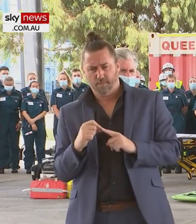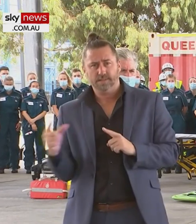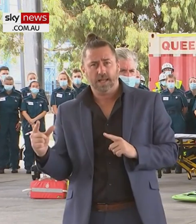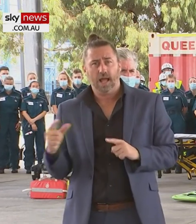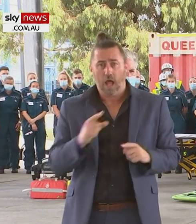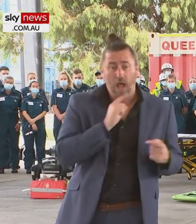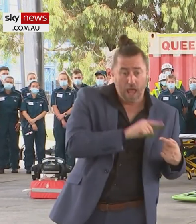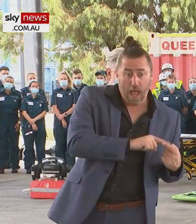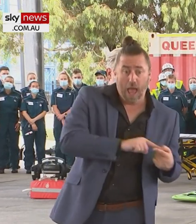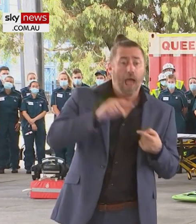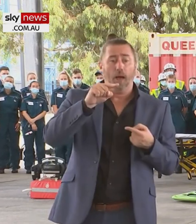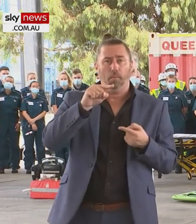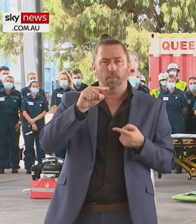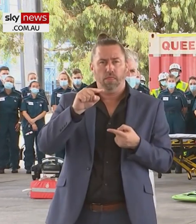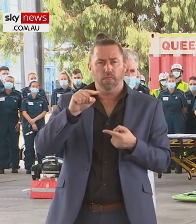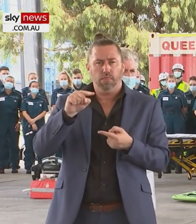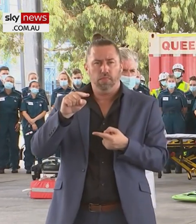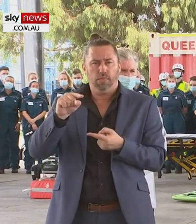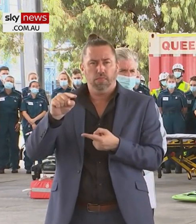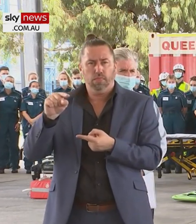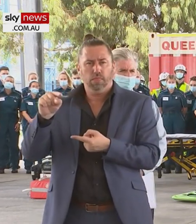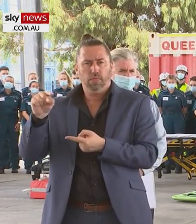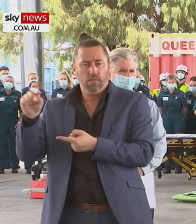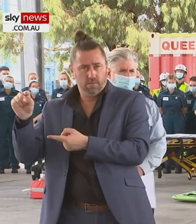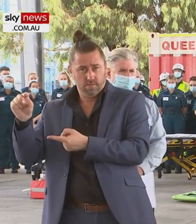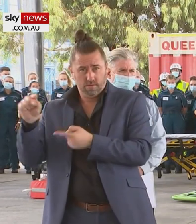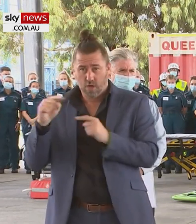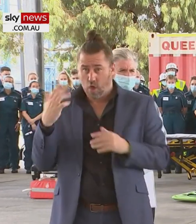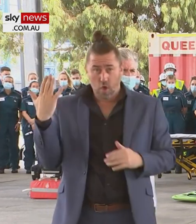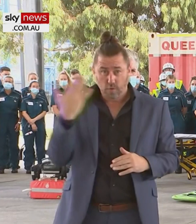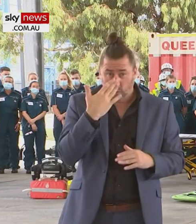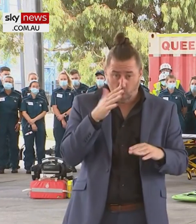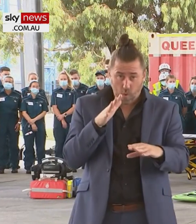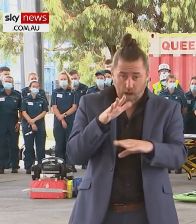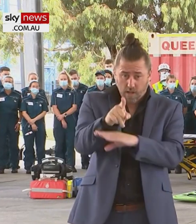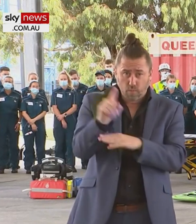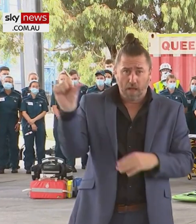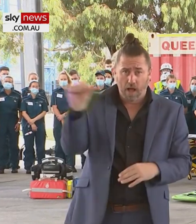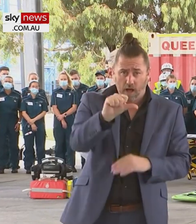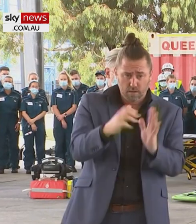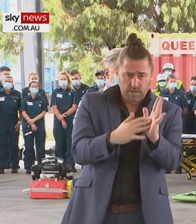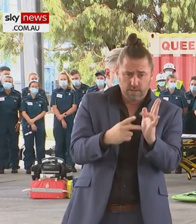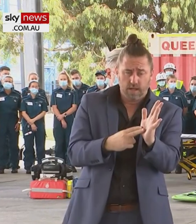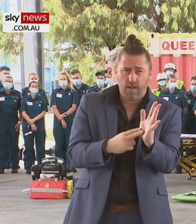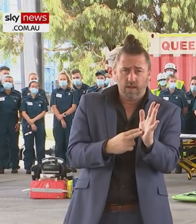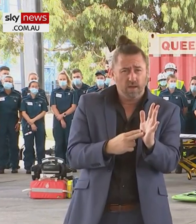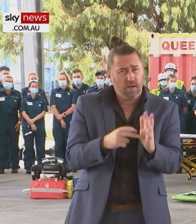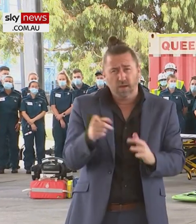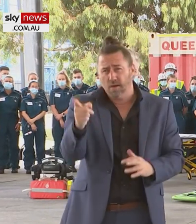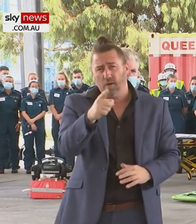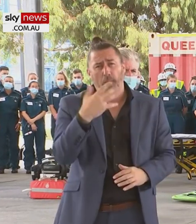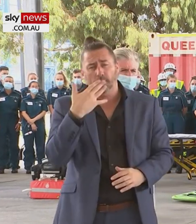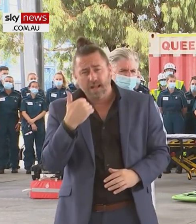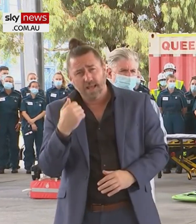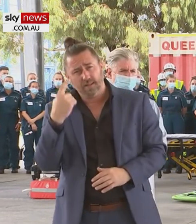slowing down in the last week. School is going back next week. We really do encourage parents to come forward with their young